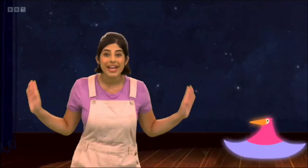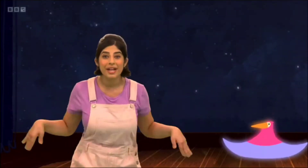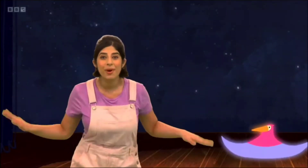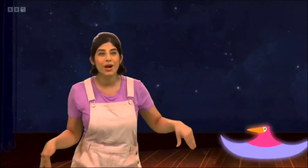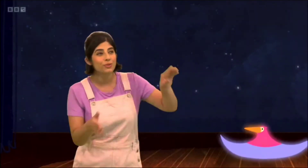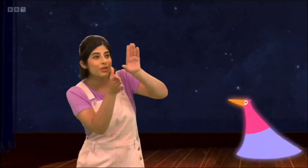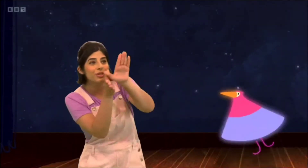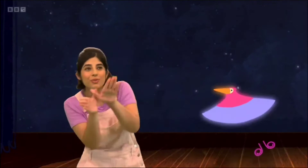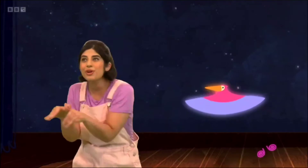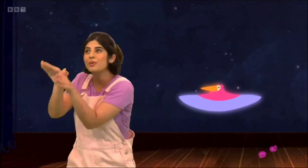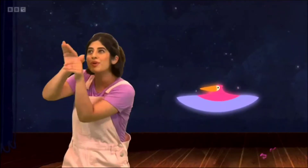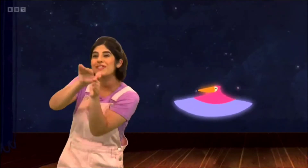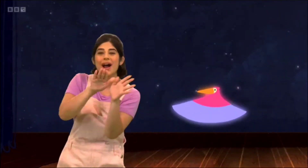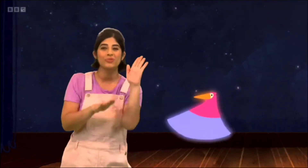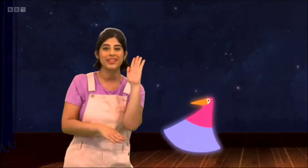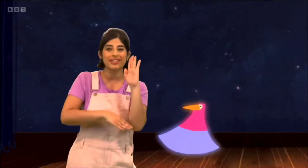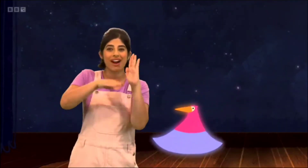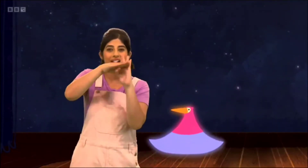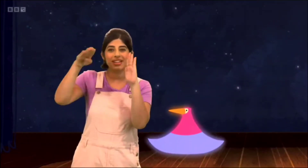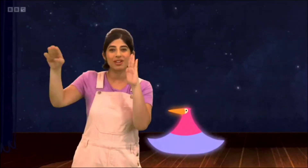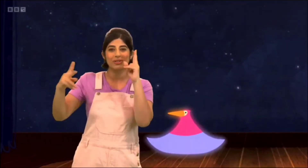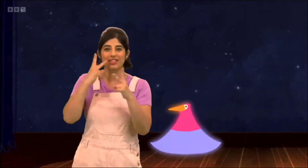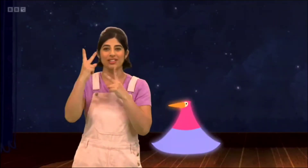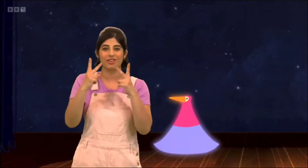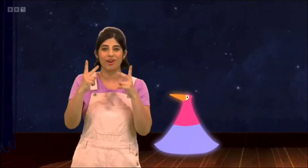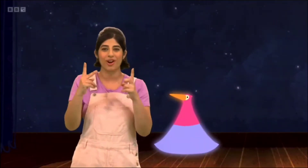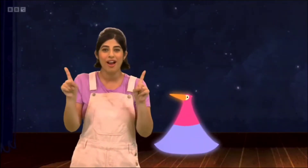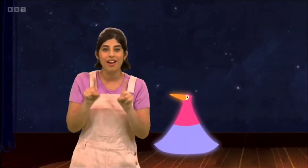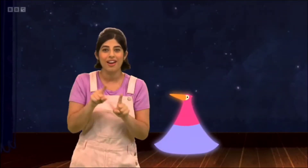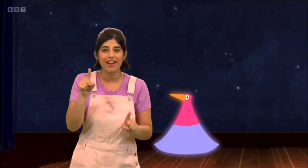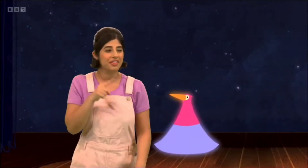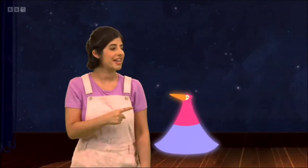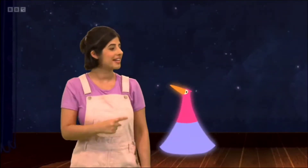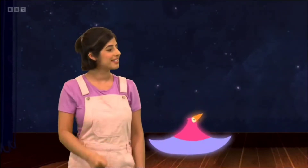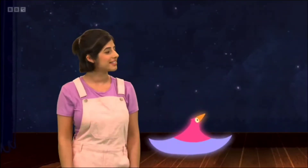Pinkbird will swoop around when there's a high note in the song, like this.